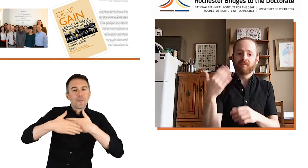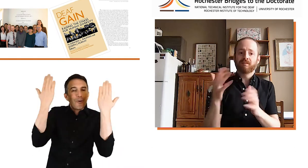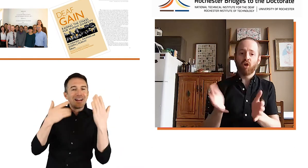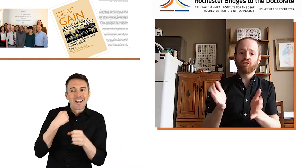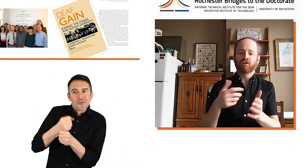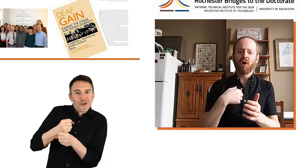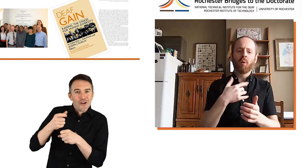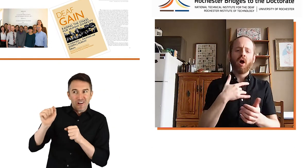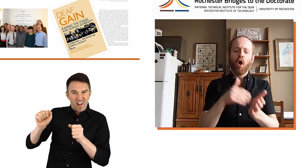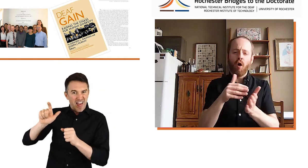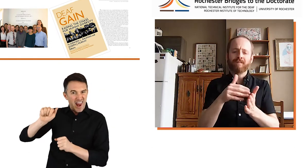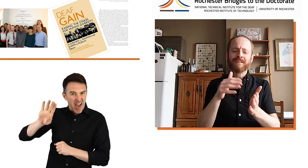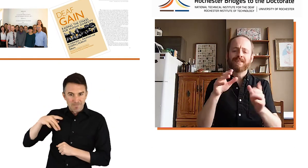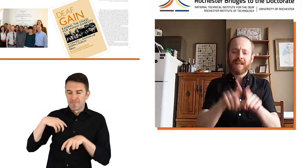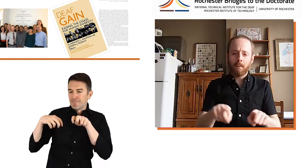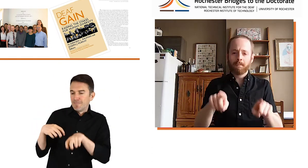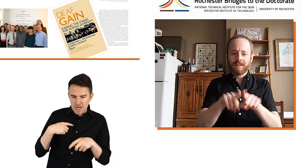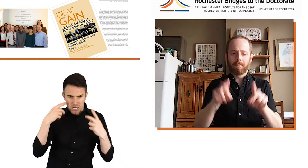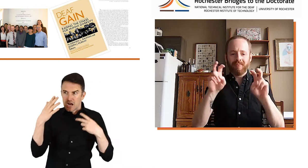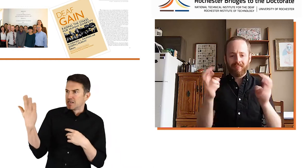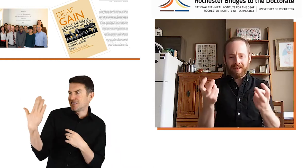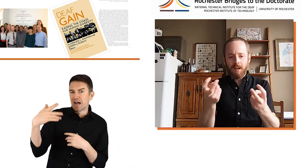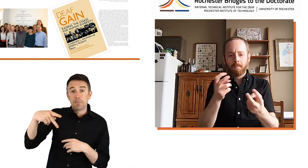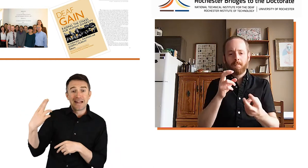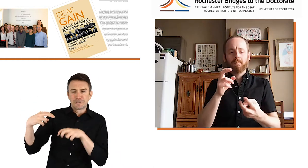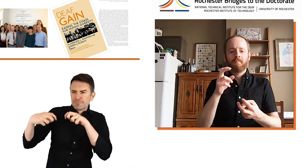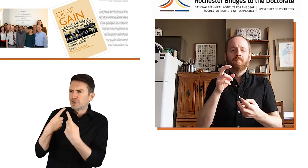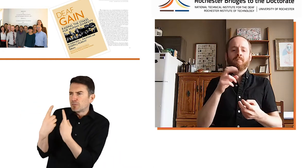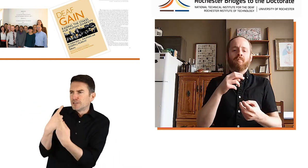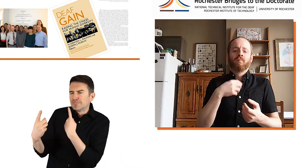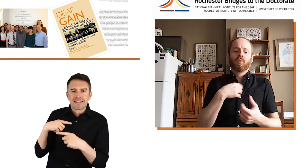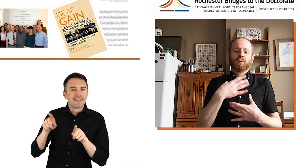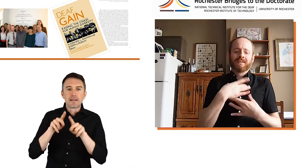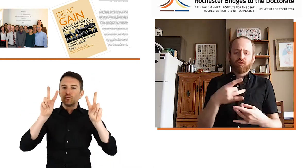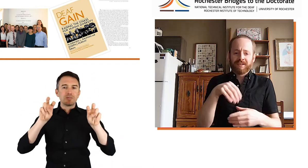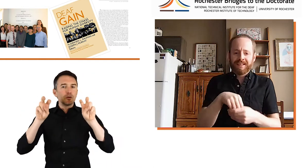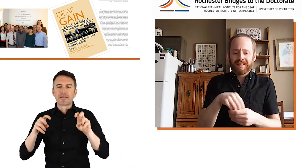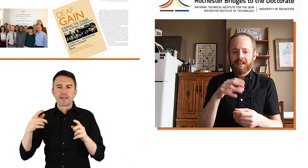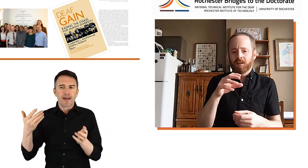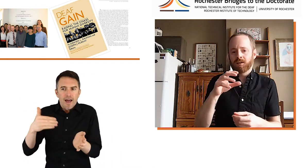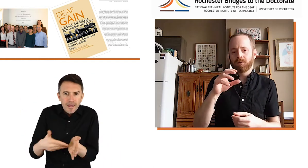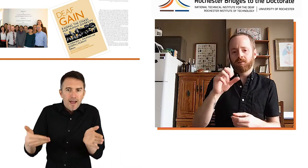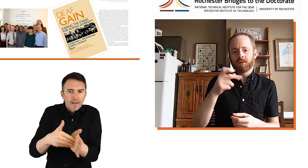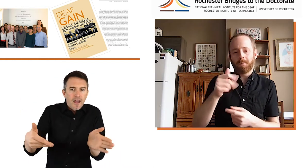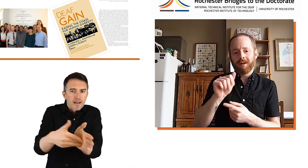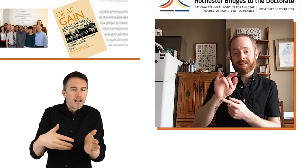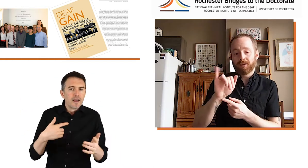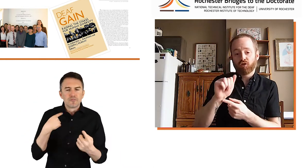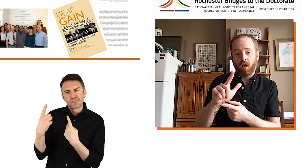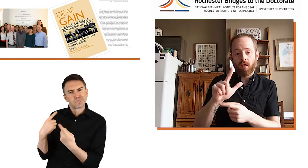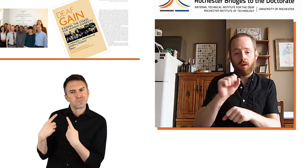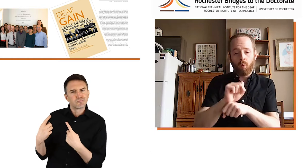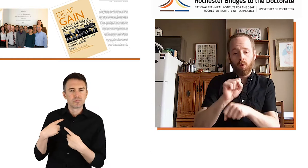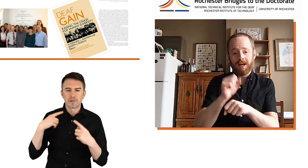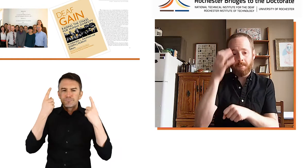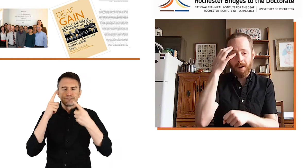would come in and have a conversation with me every morning, and often the same theme came up in that conversation, which is